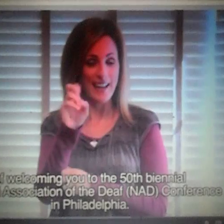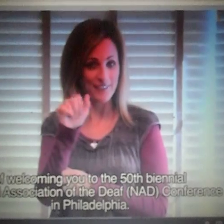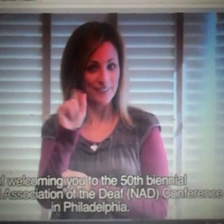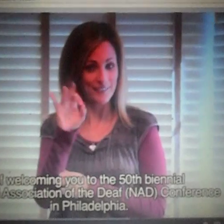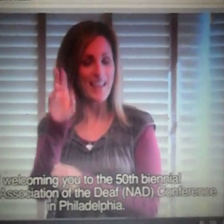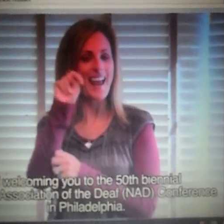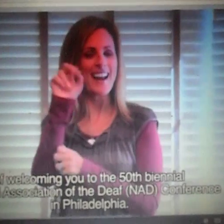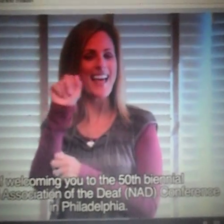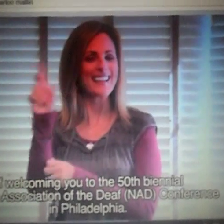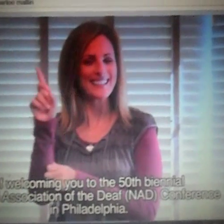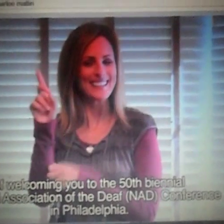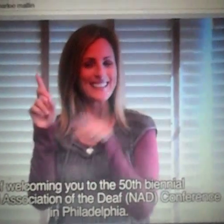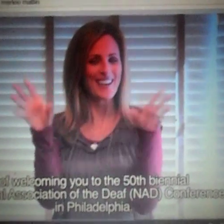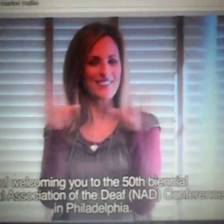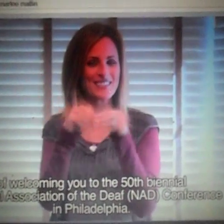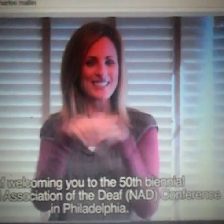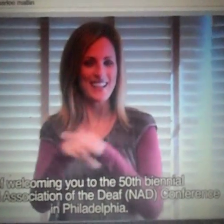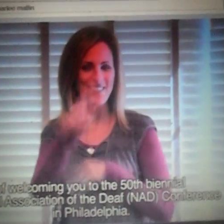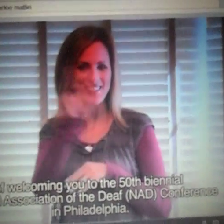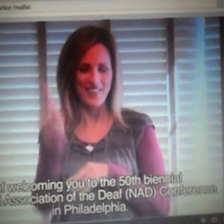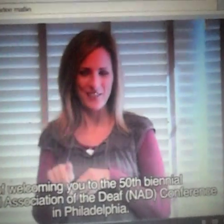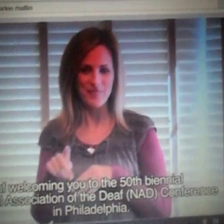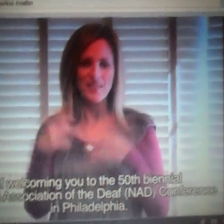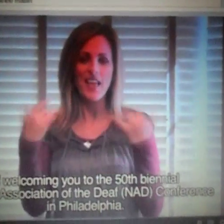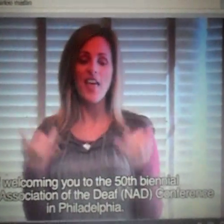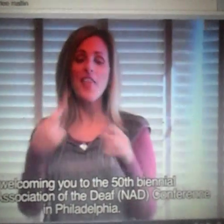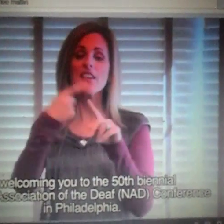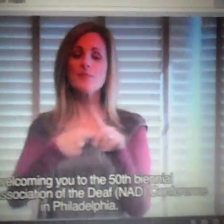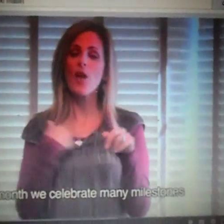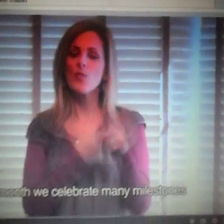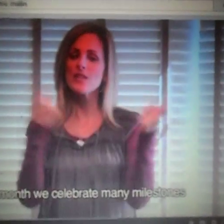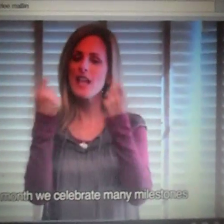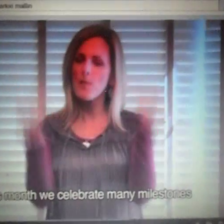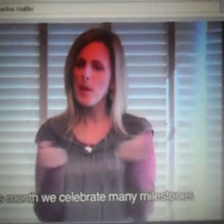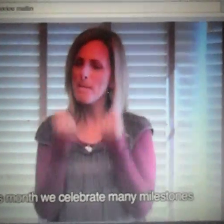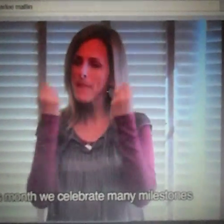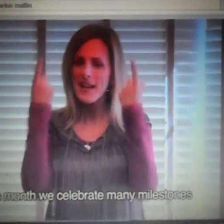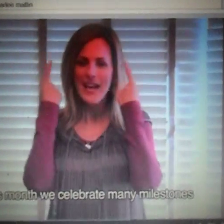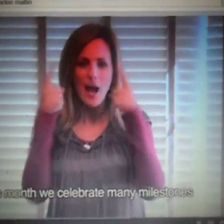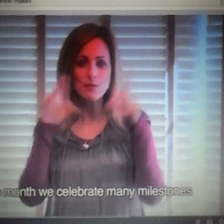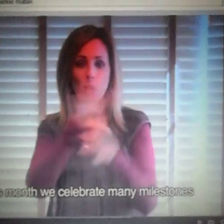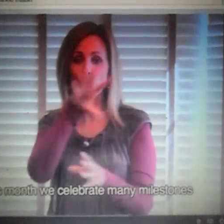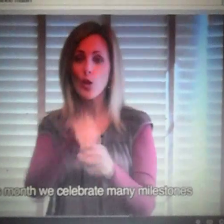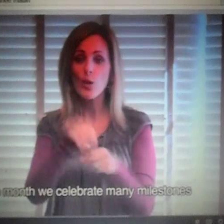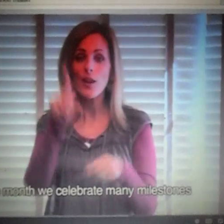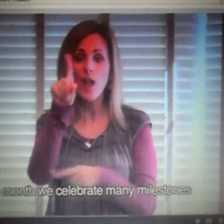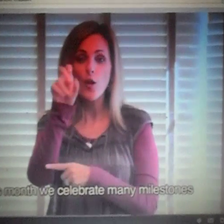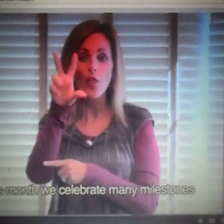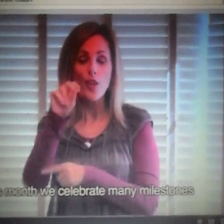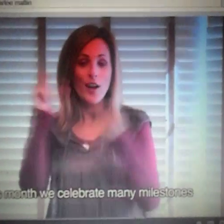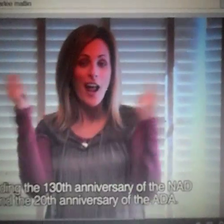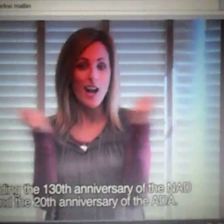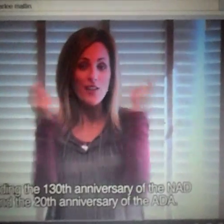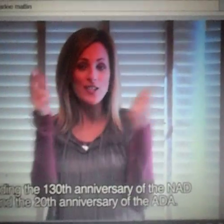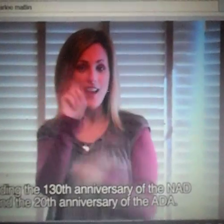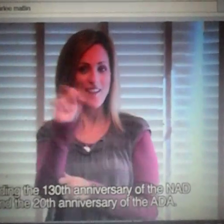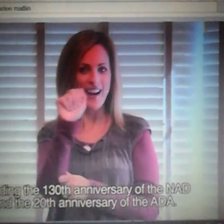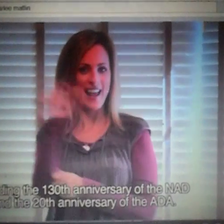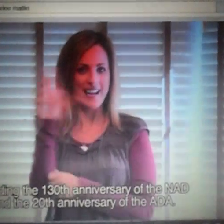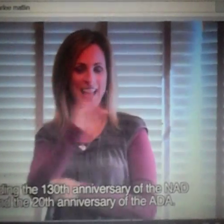Association of the Deaf NAD Conference in Philadelphia. This month we celebrate many milestones including the 130th